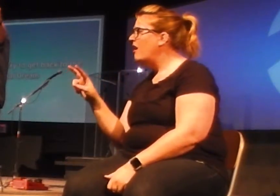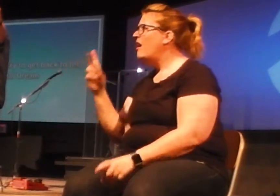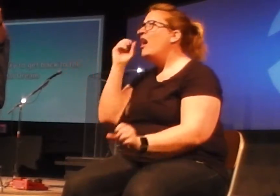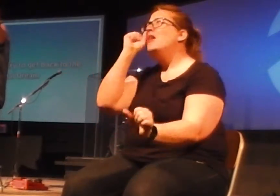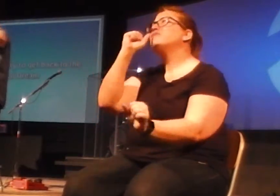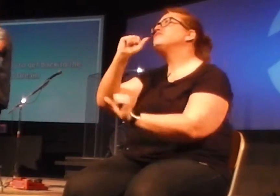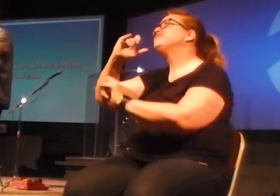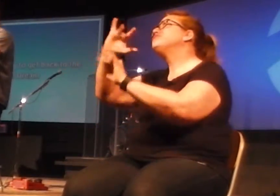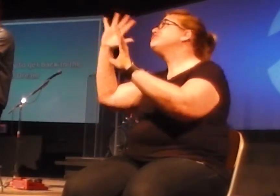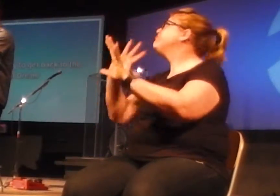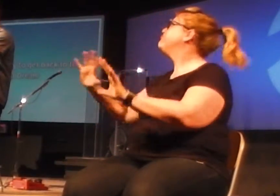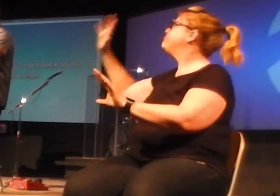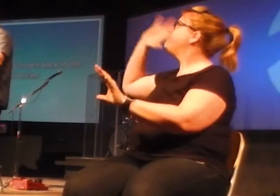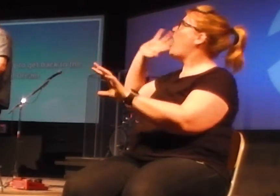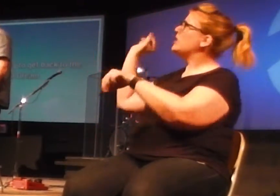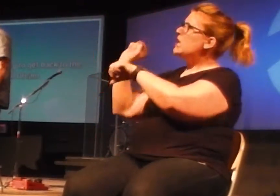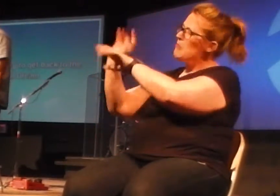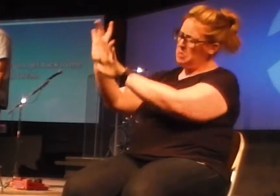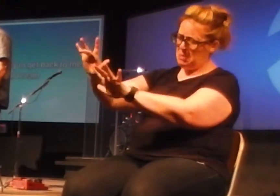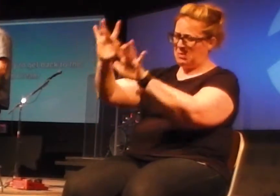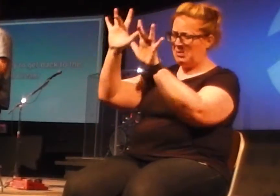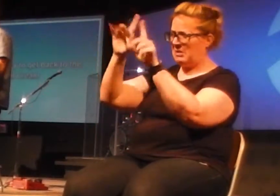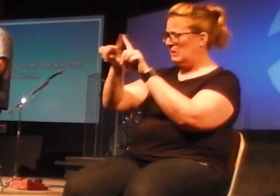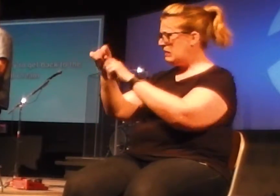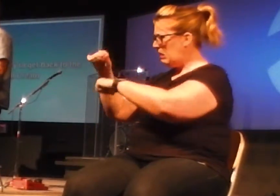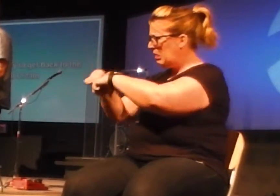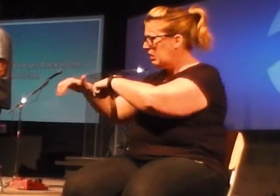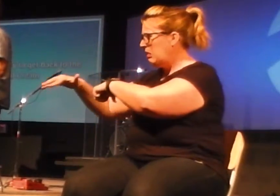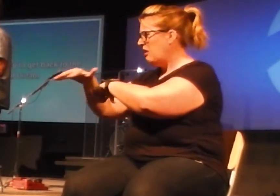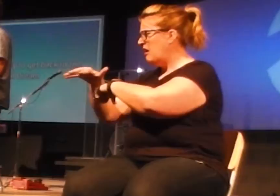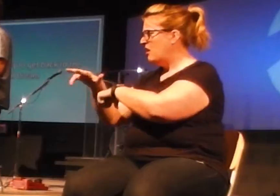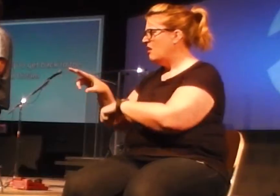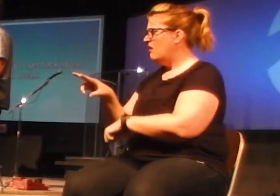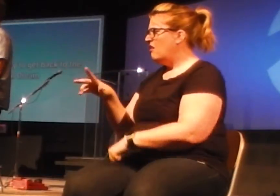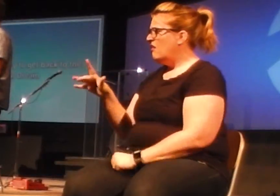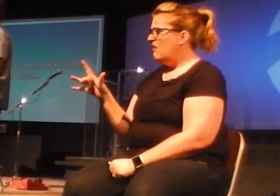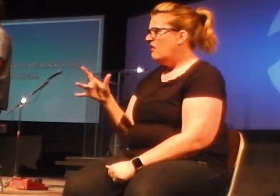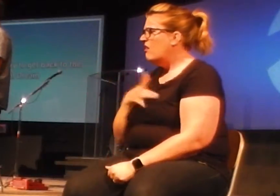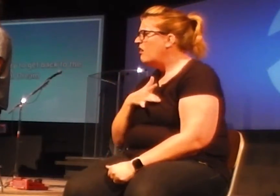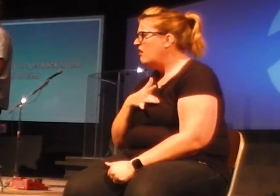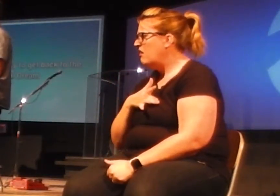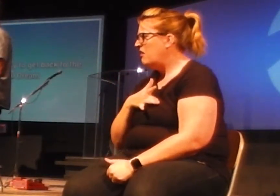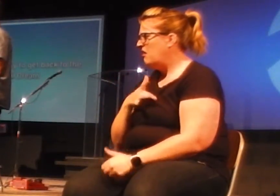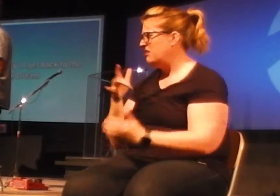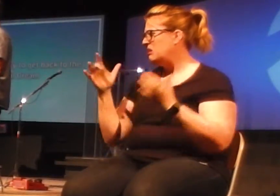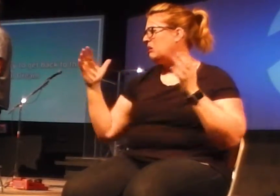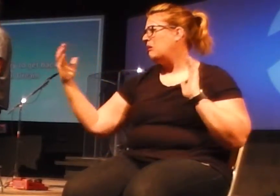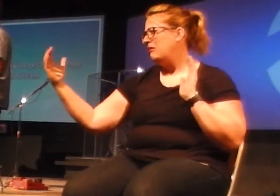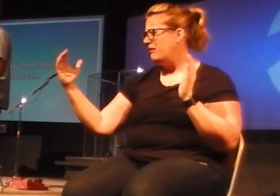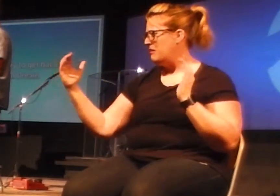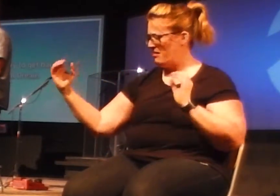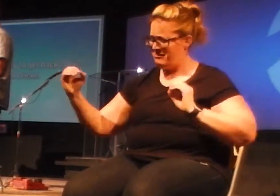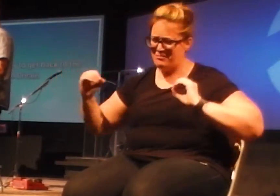temple. And when they saw the foundations of this new temple, it broke them because it was nothing like the old one.